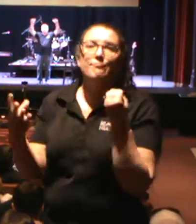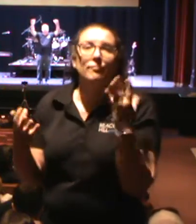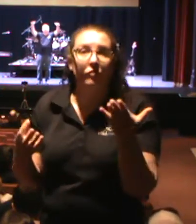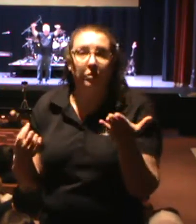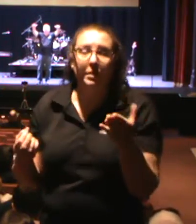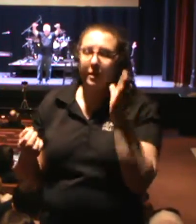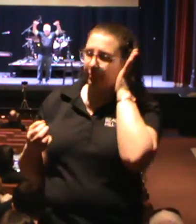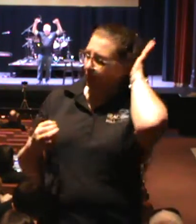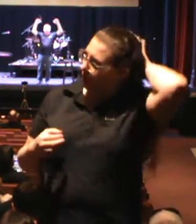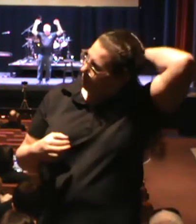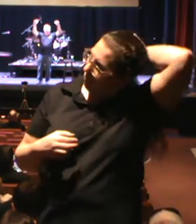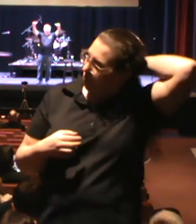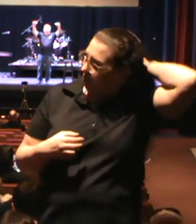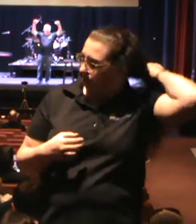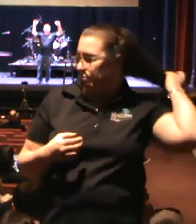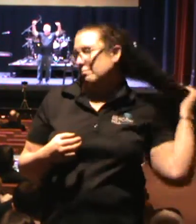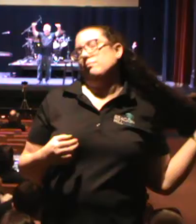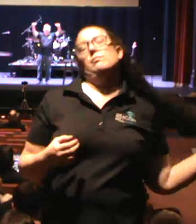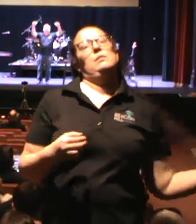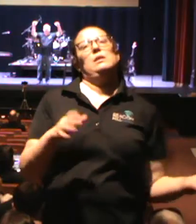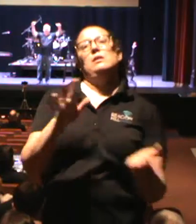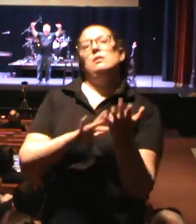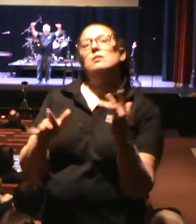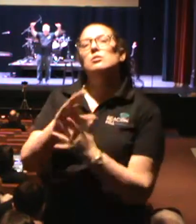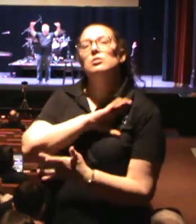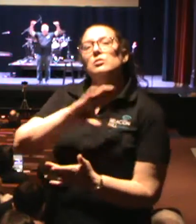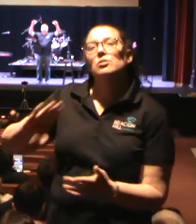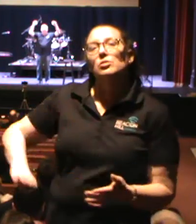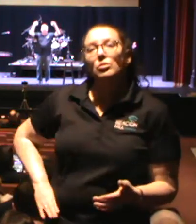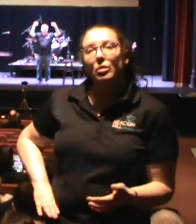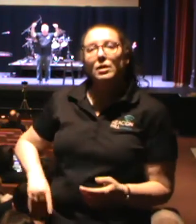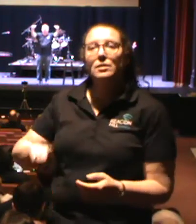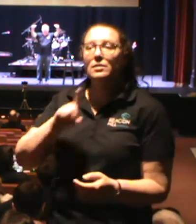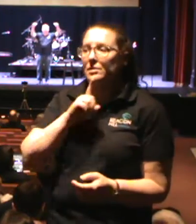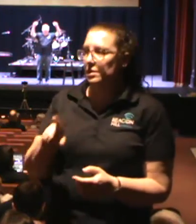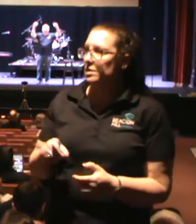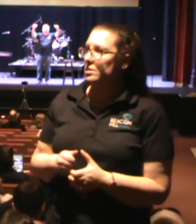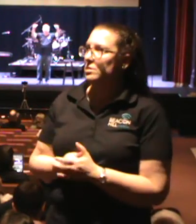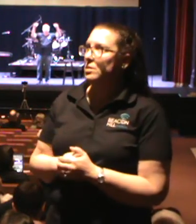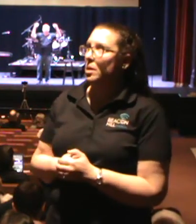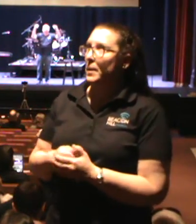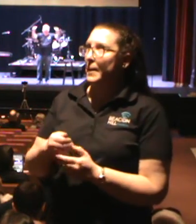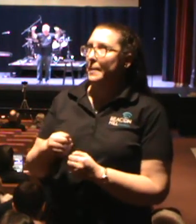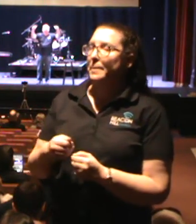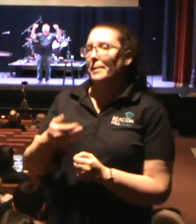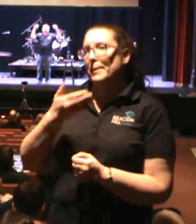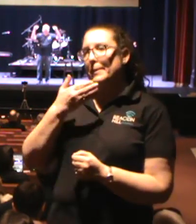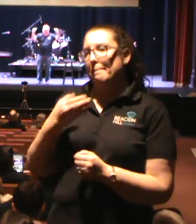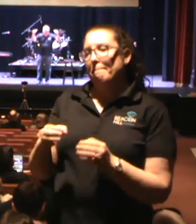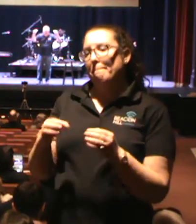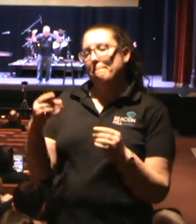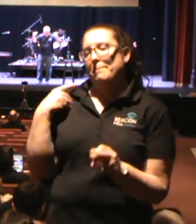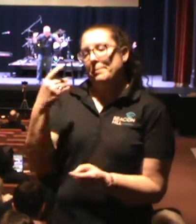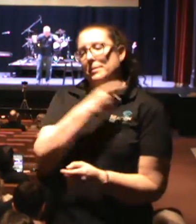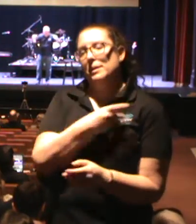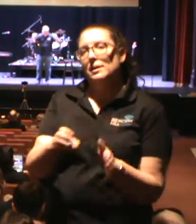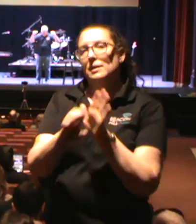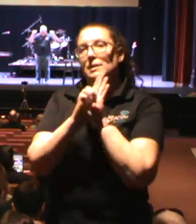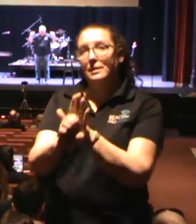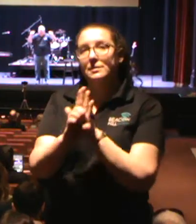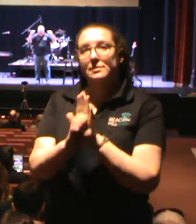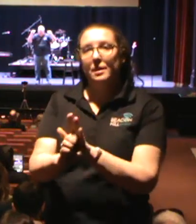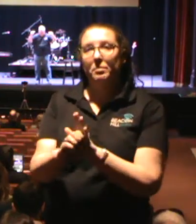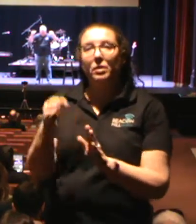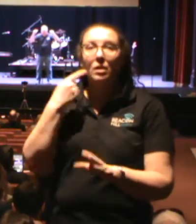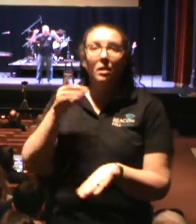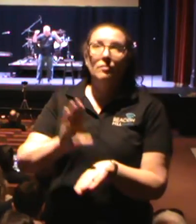Jesus Christ is the ultimate deacon of the church. He served us well and serves us well